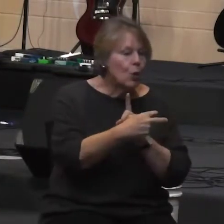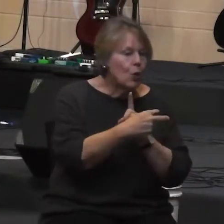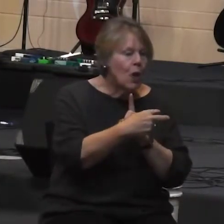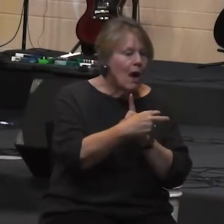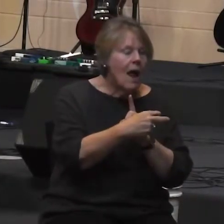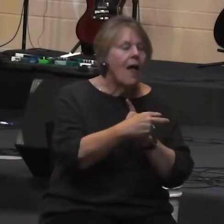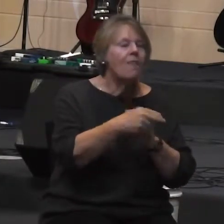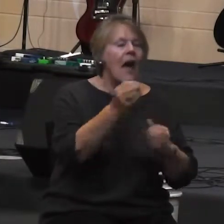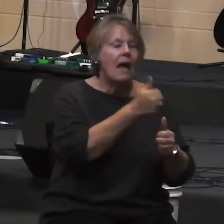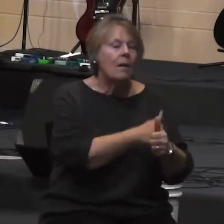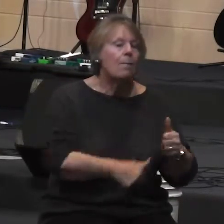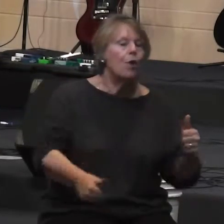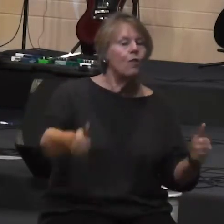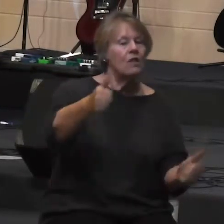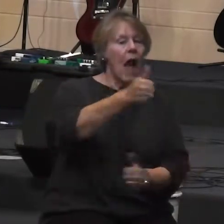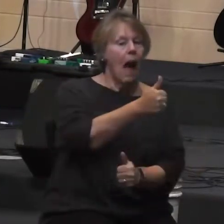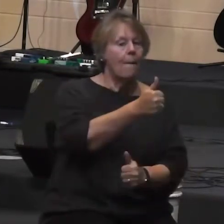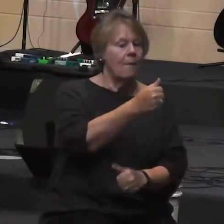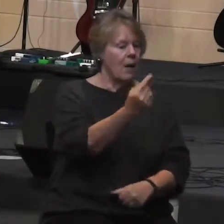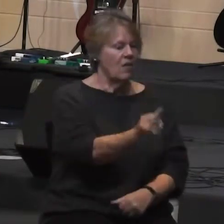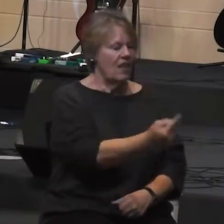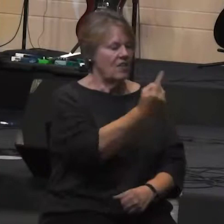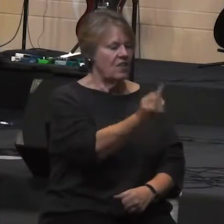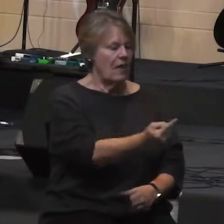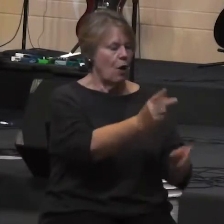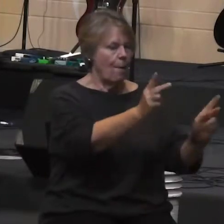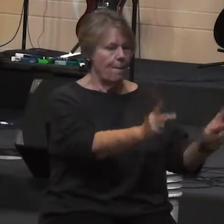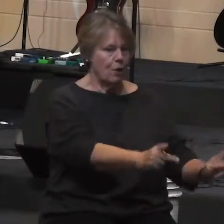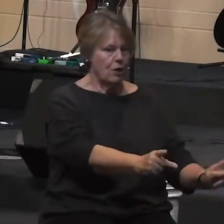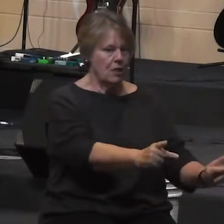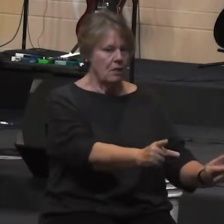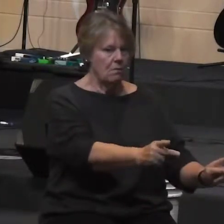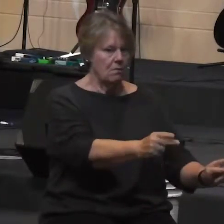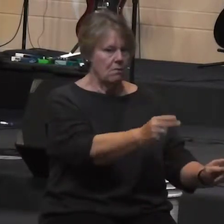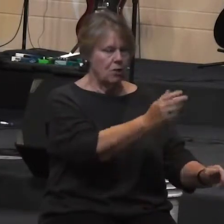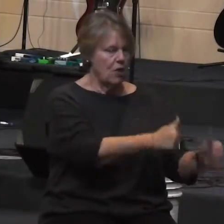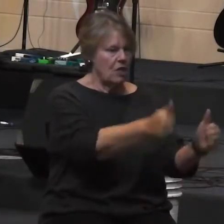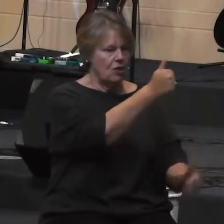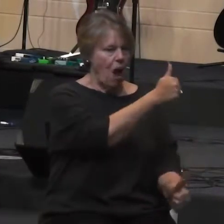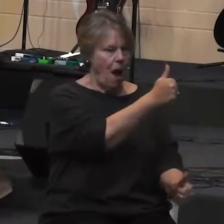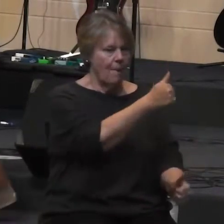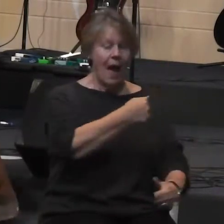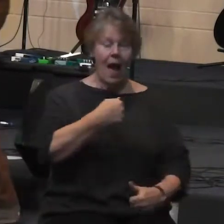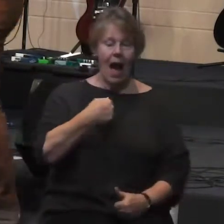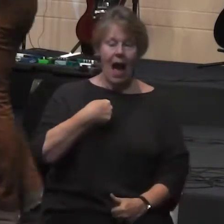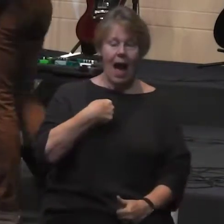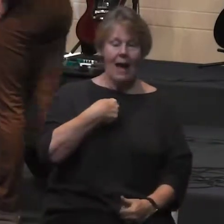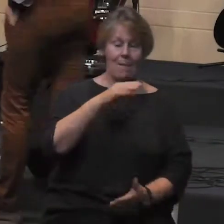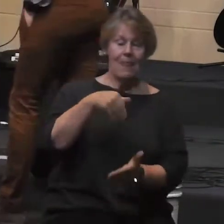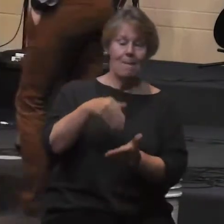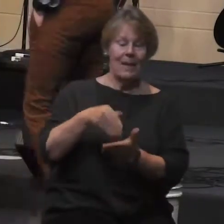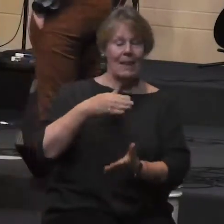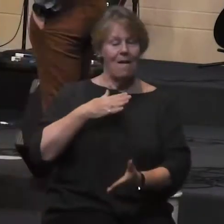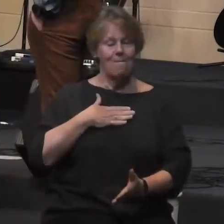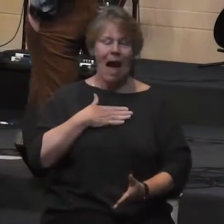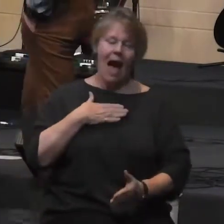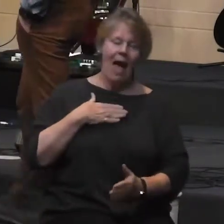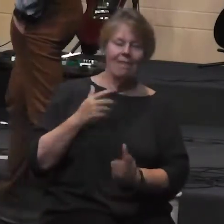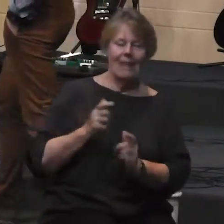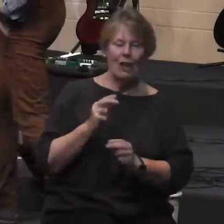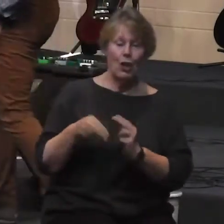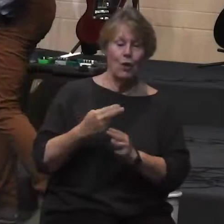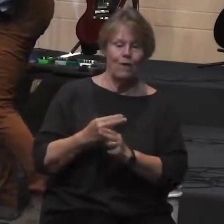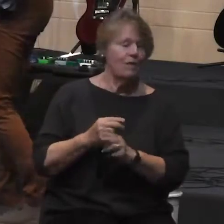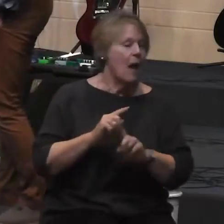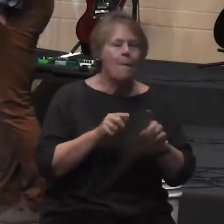at the center of the universe. I am in the middle of my own little universe but that's not what Jesus says. Jesus does not